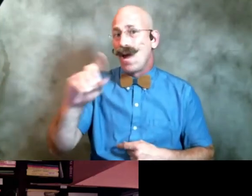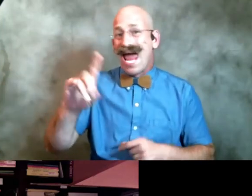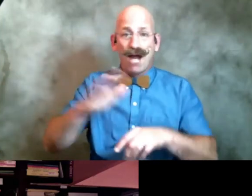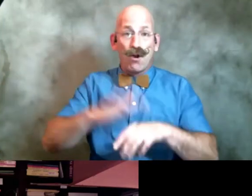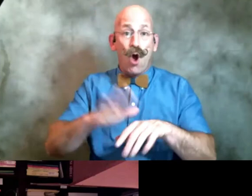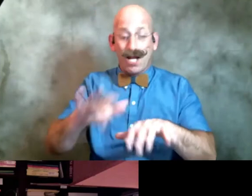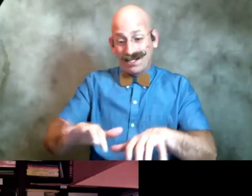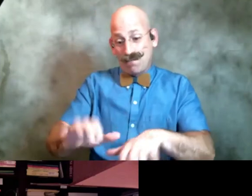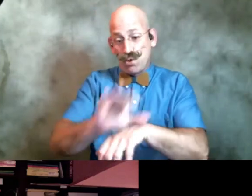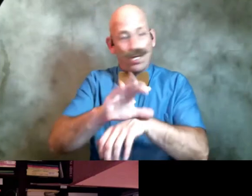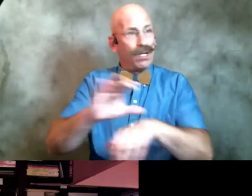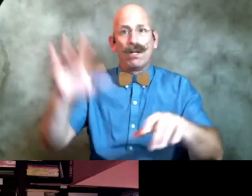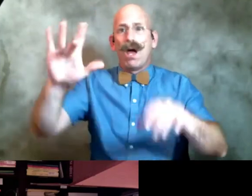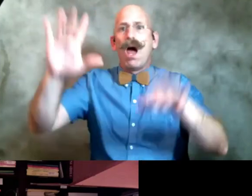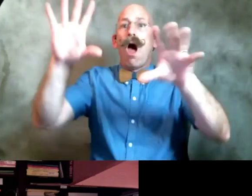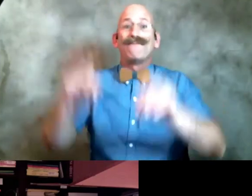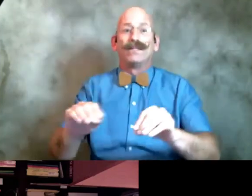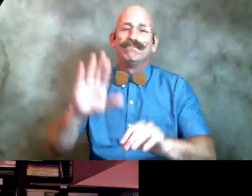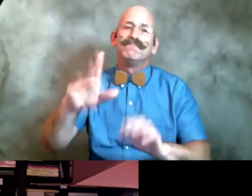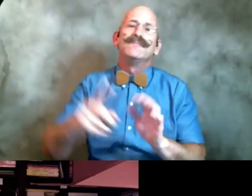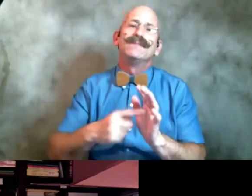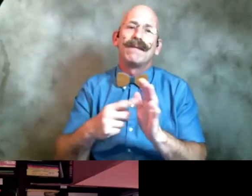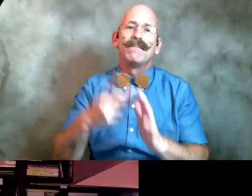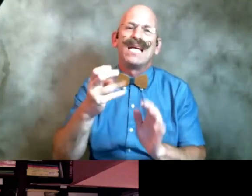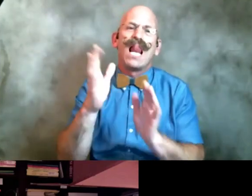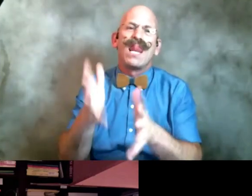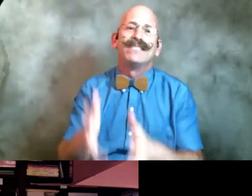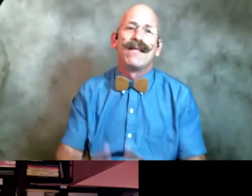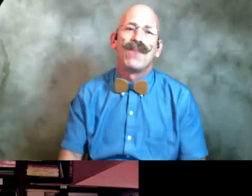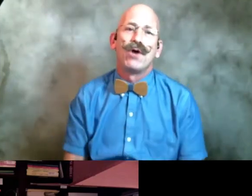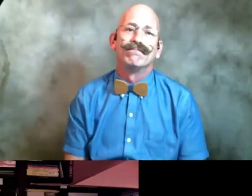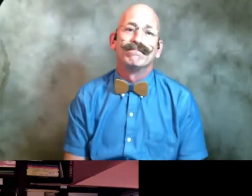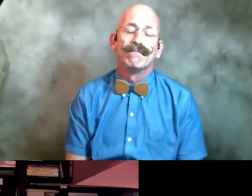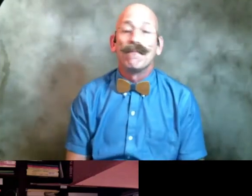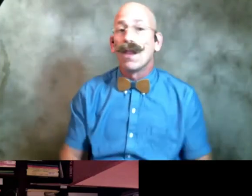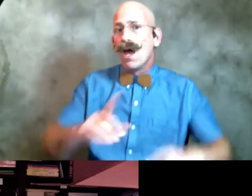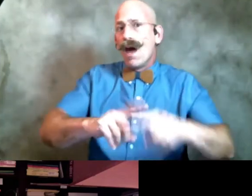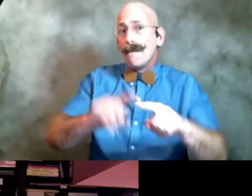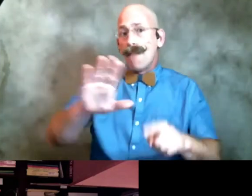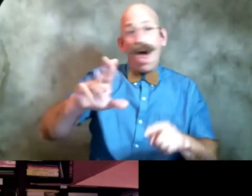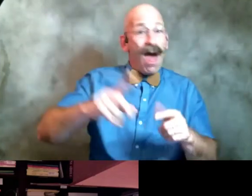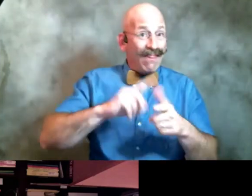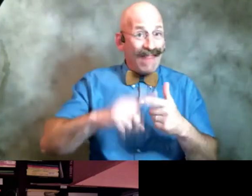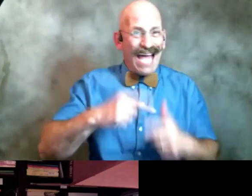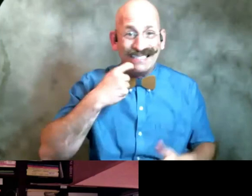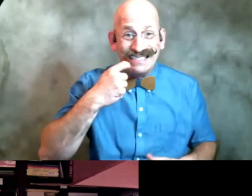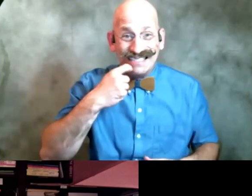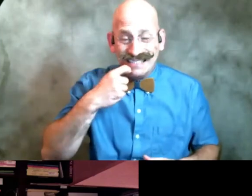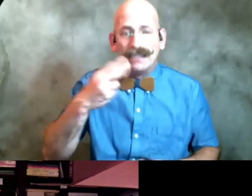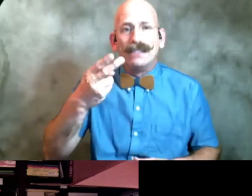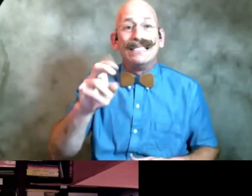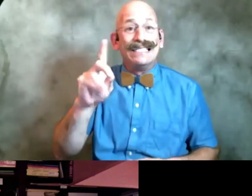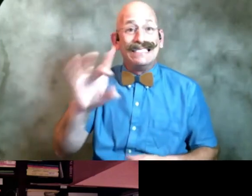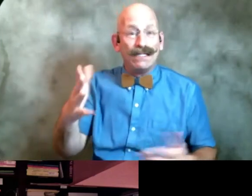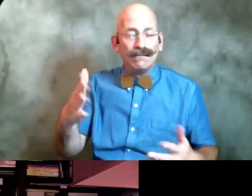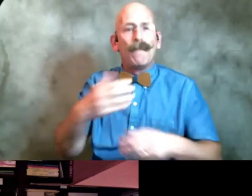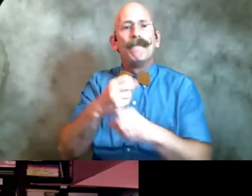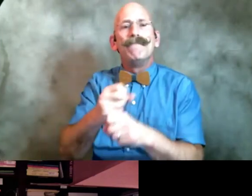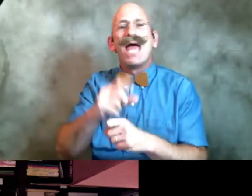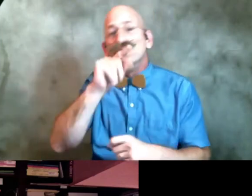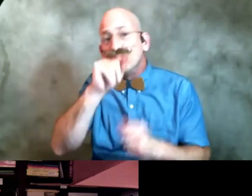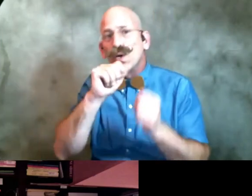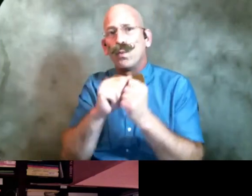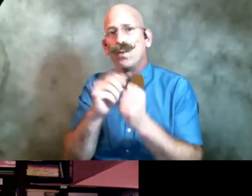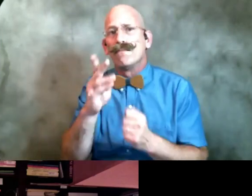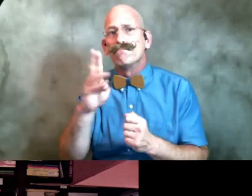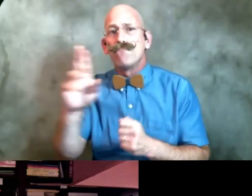sometimes he leaves it there but then the other night he made me chicken with beurre blanc and